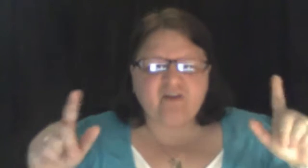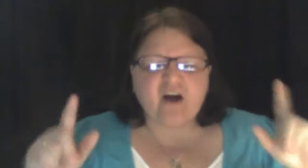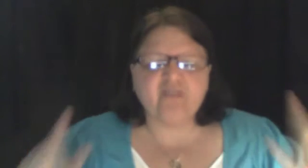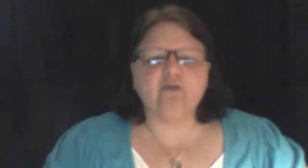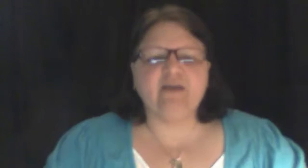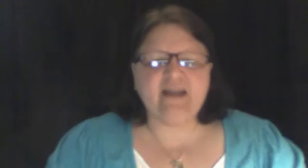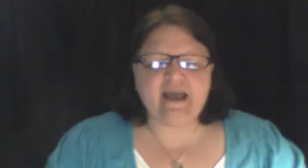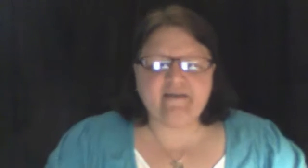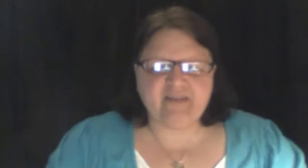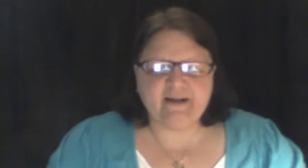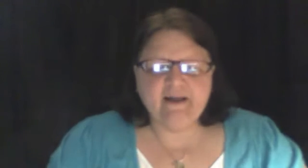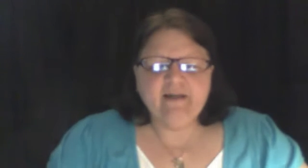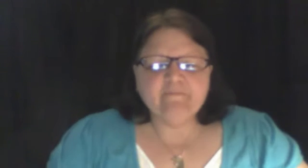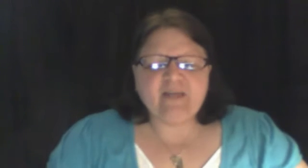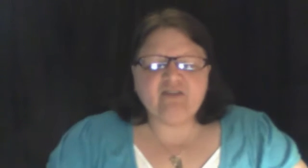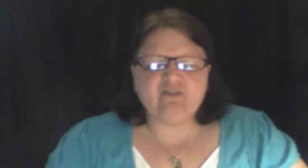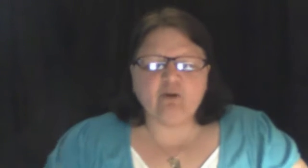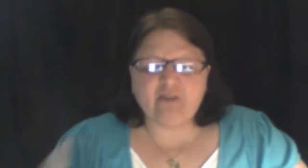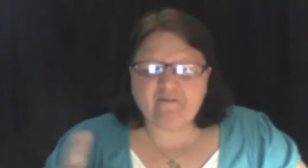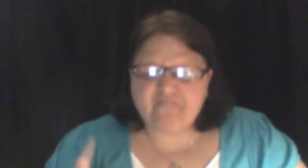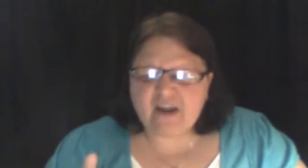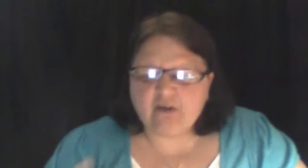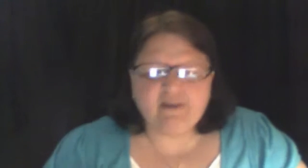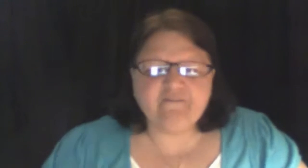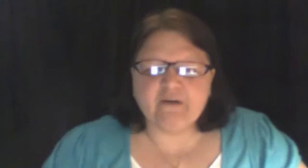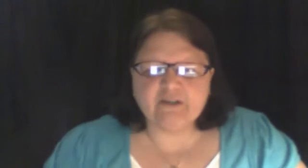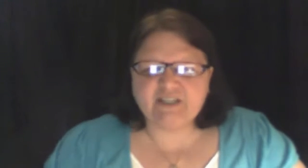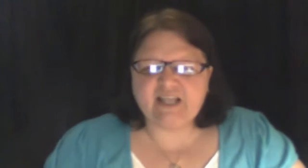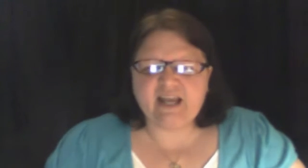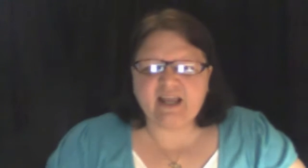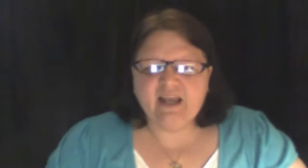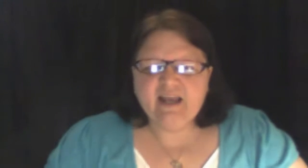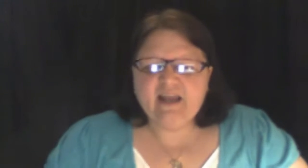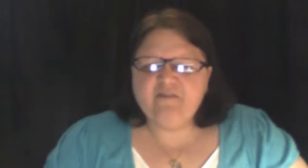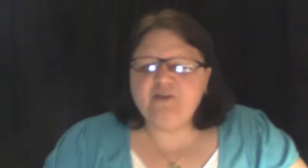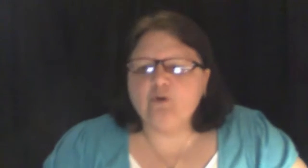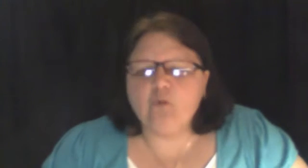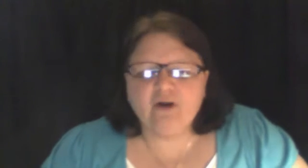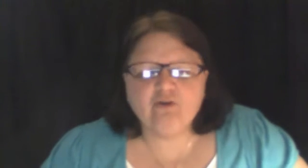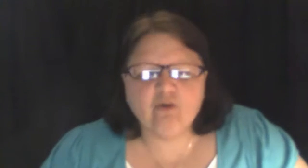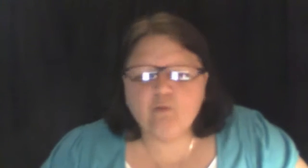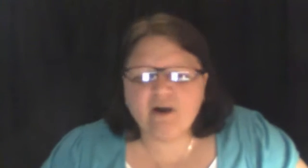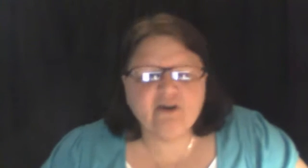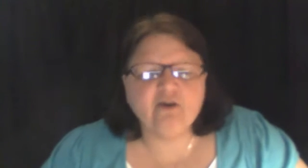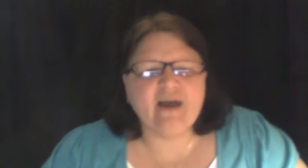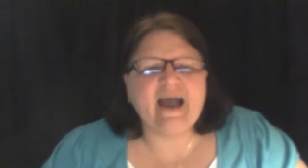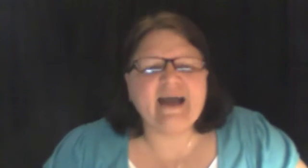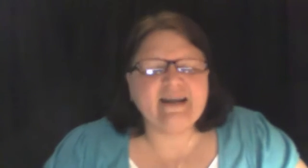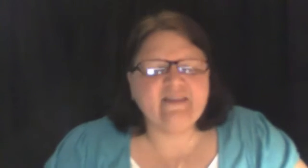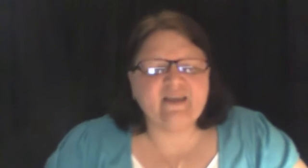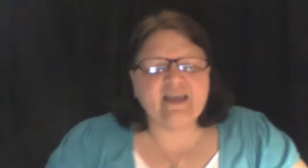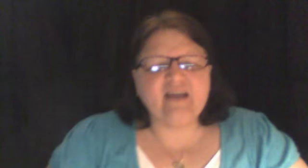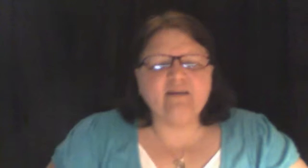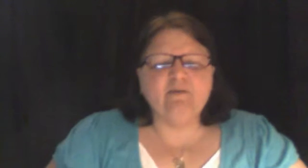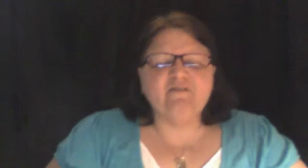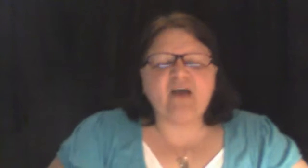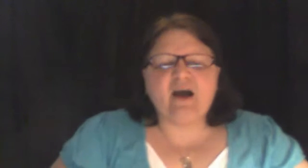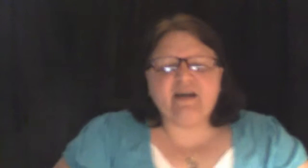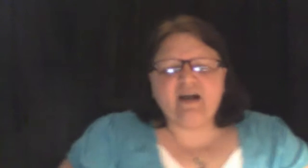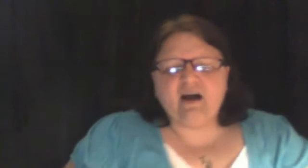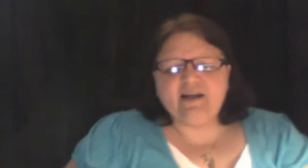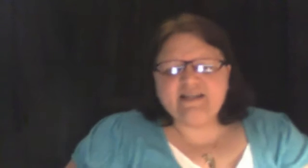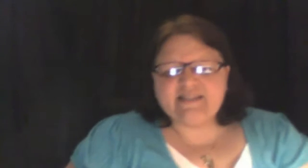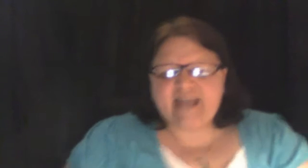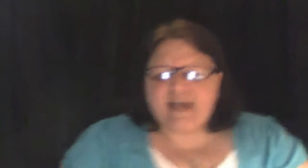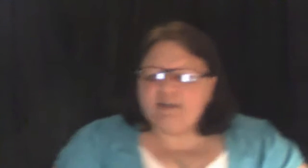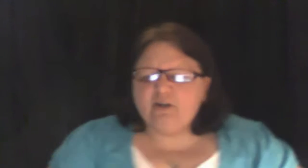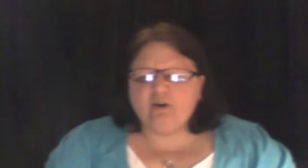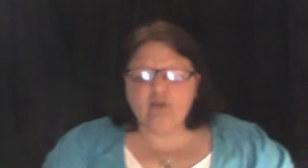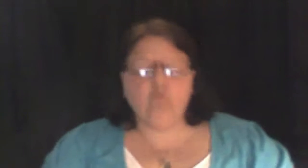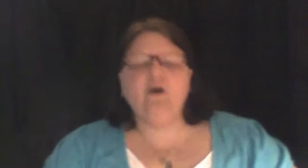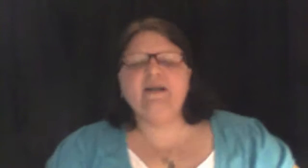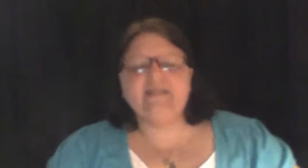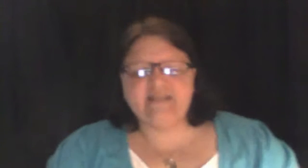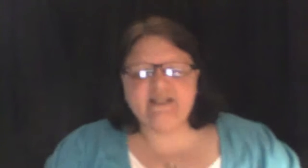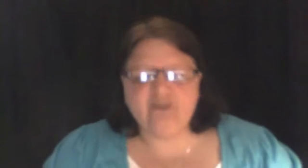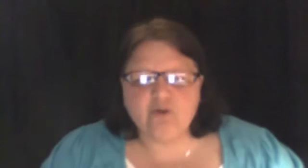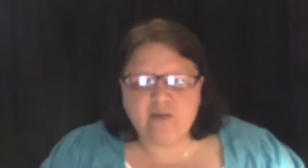father in heaven. And so the very first thing, if you're wondering where you're at in the kingdom of God and on his calendar, and what is he doing